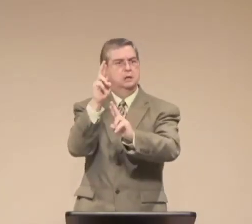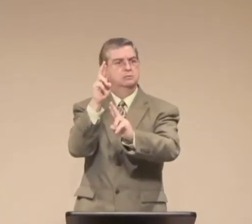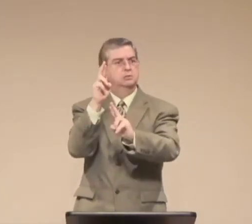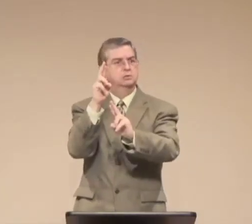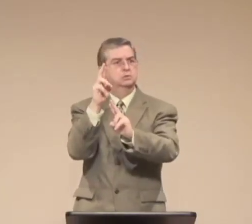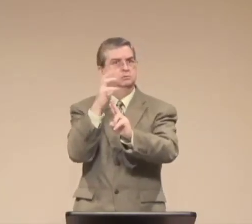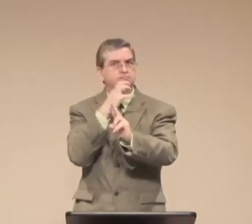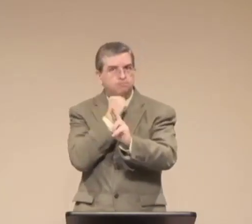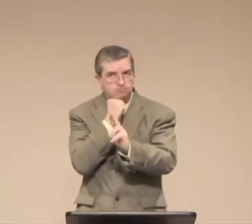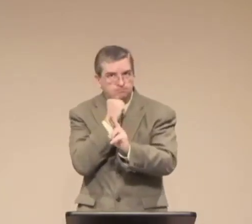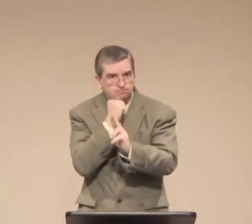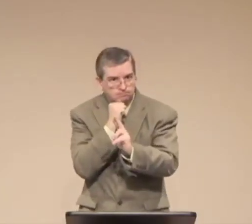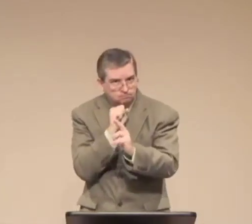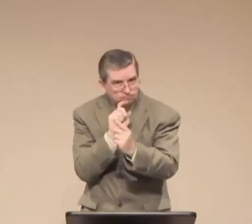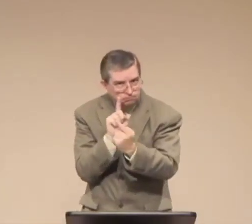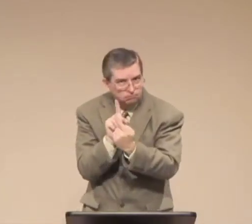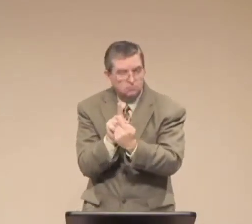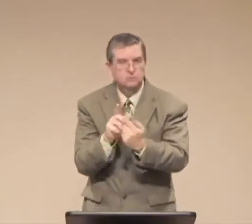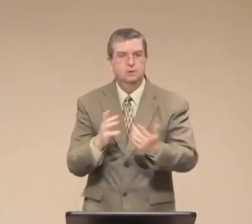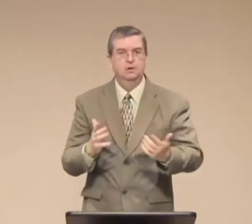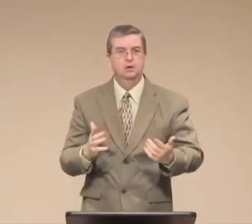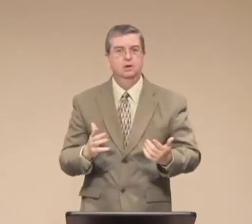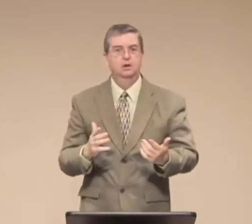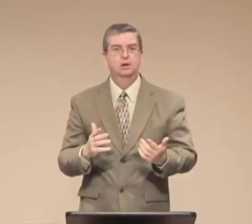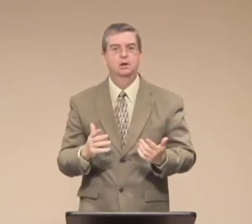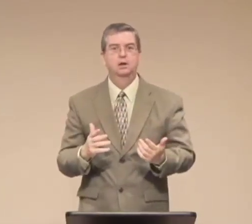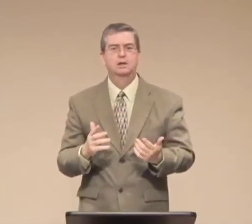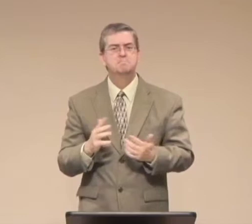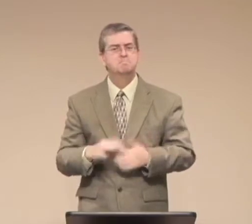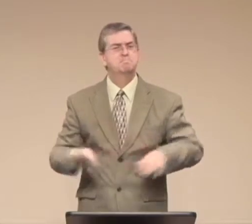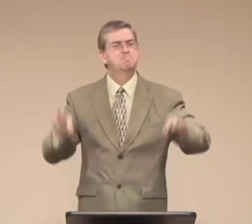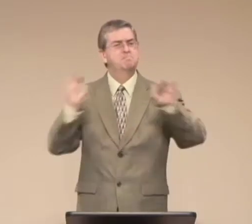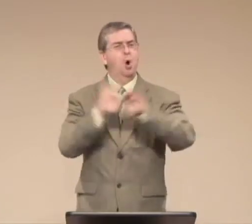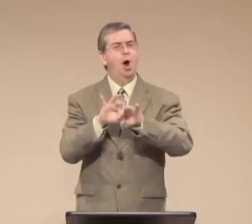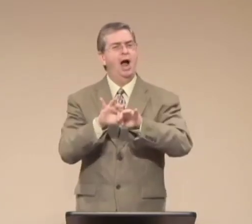The dog was showing respect to the father.